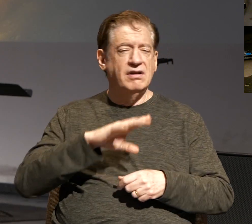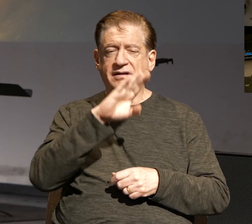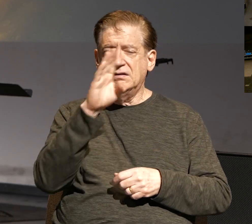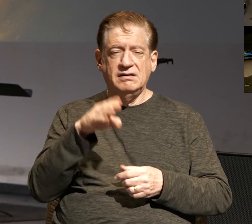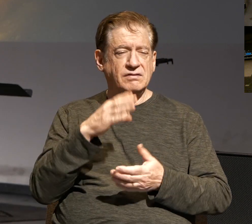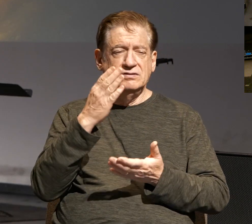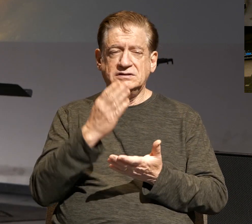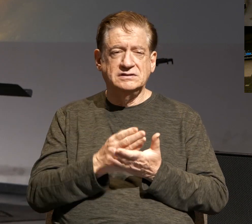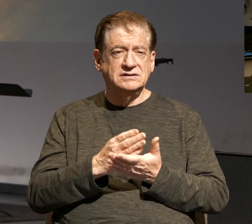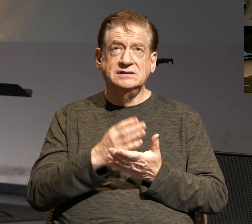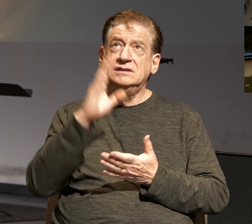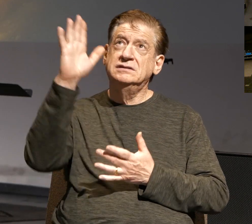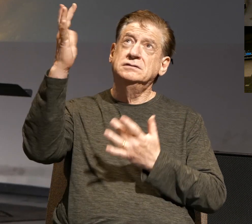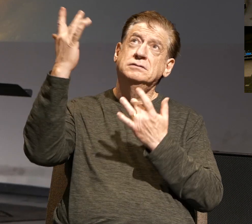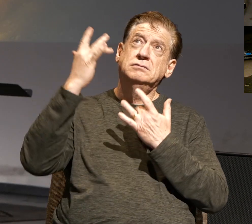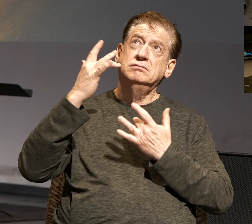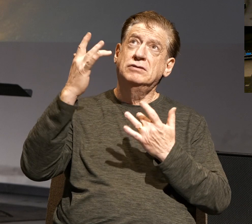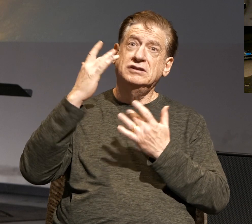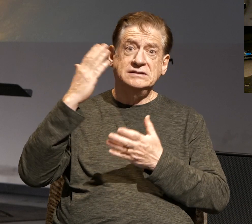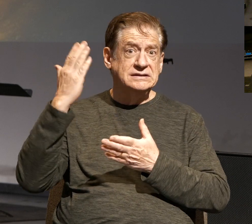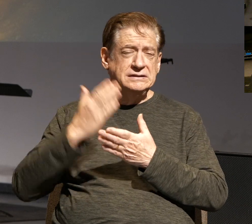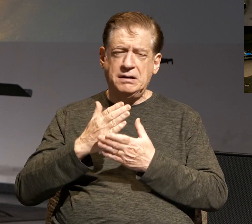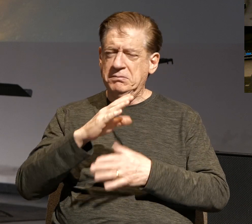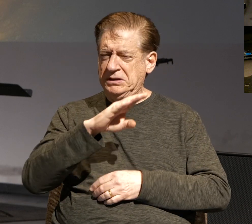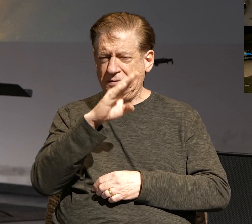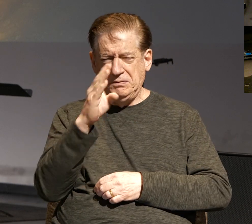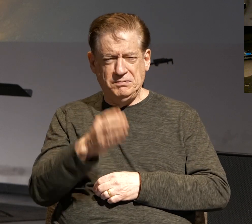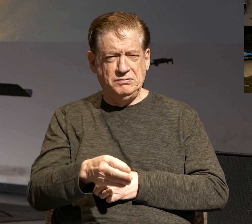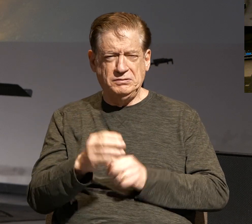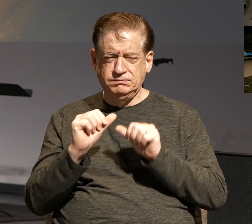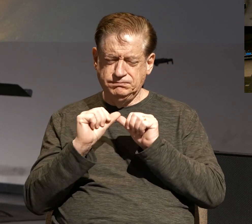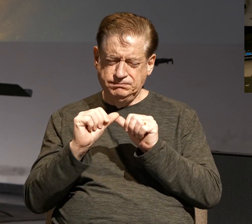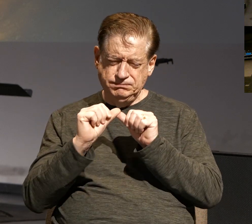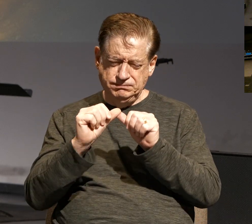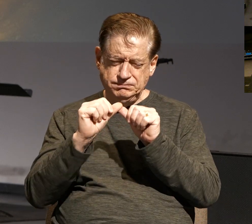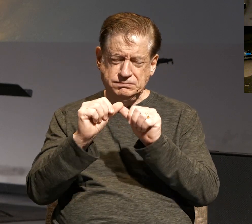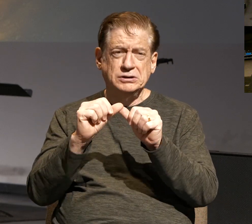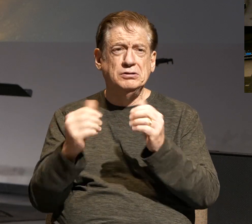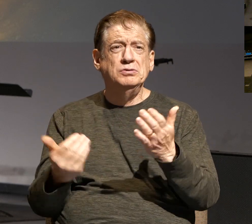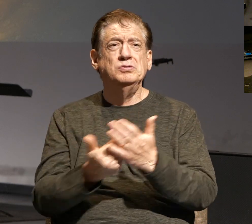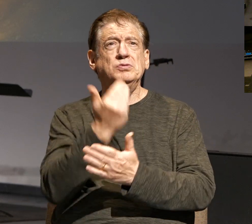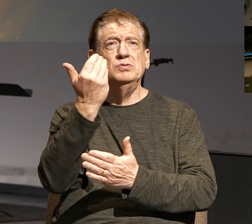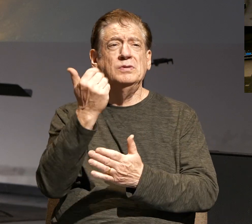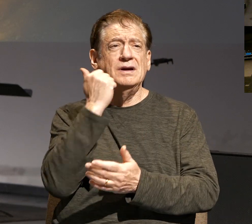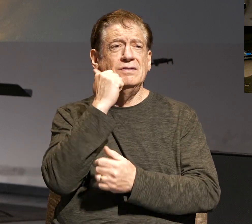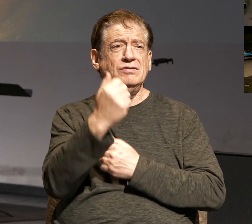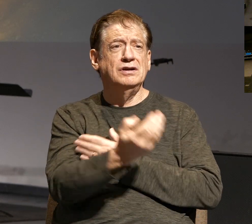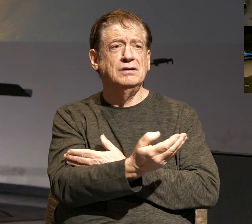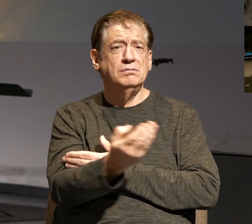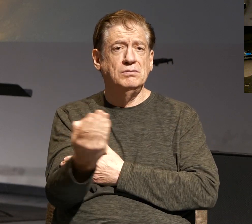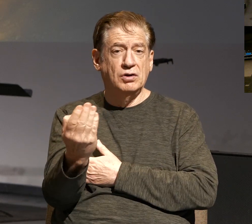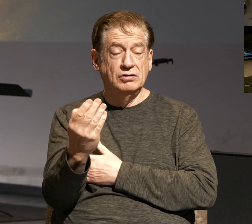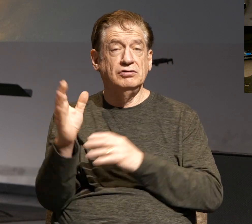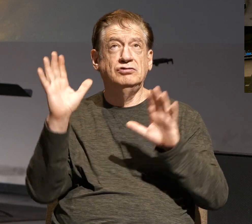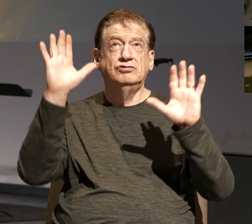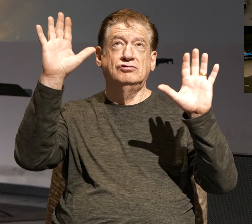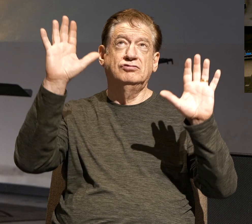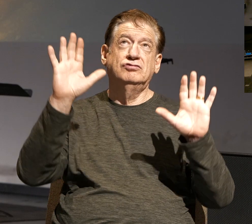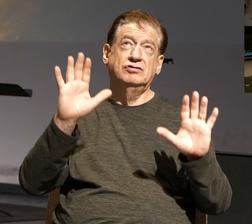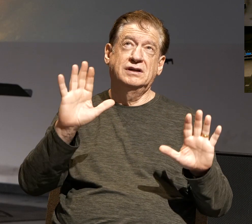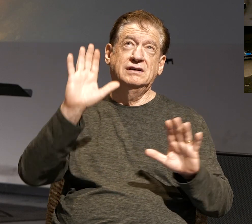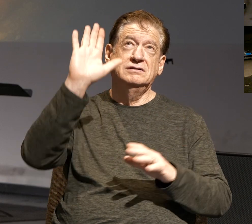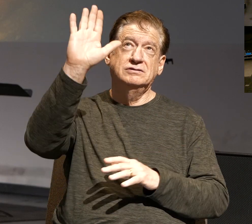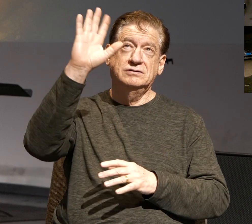mercies never come to an end. They are new every morning. Great is your